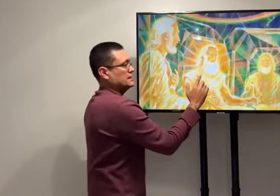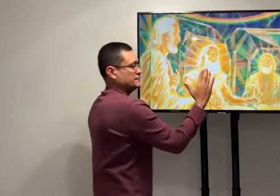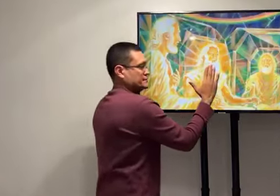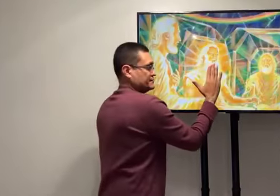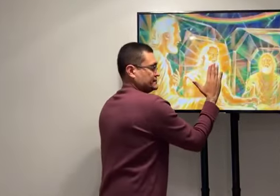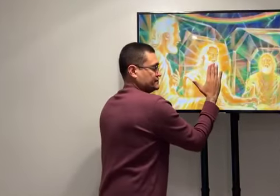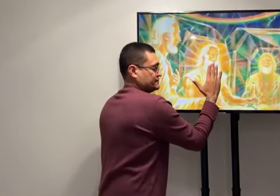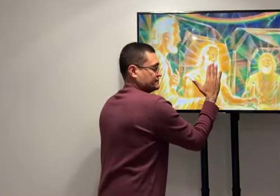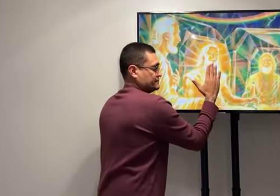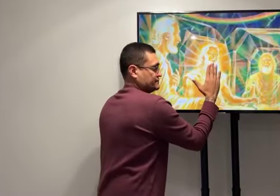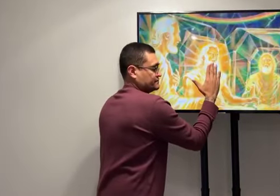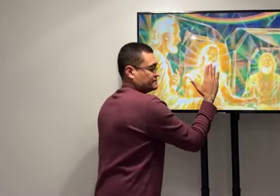It never says.